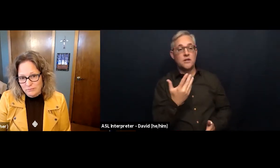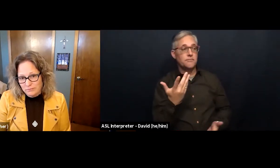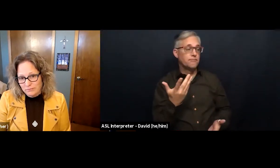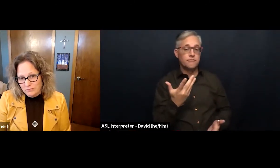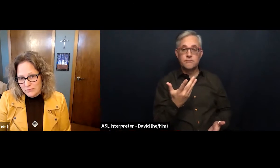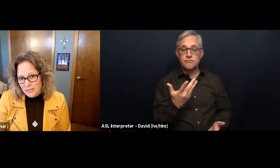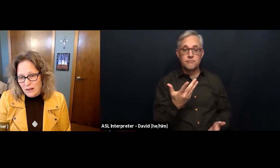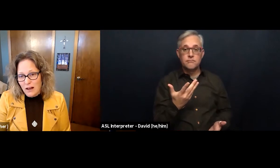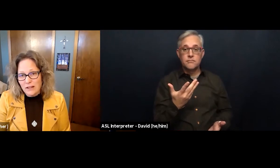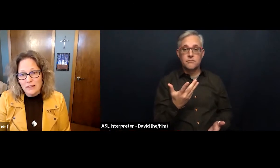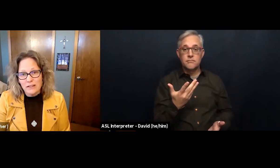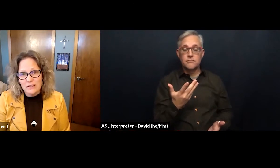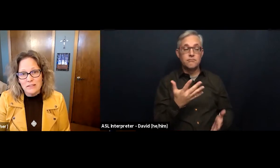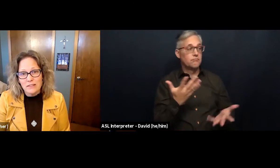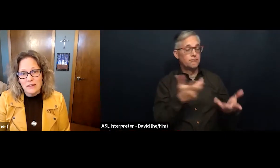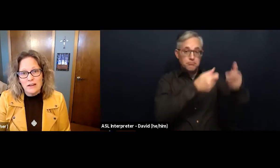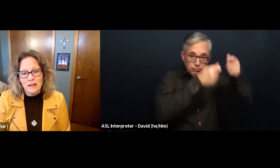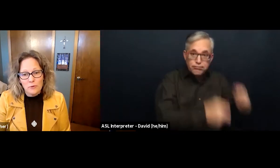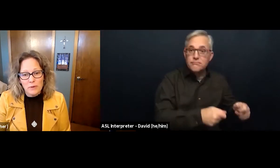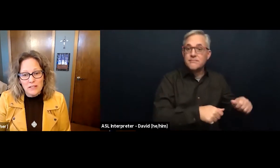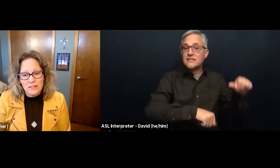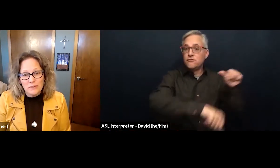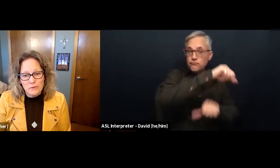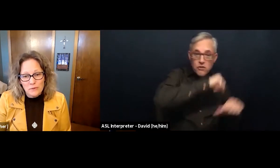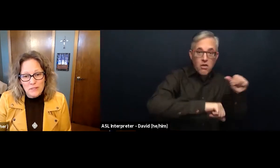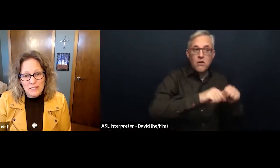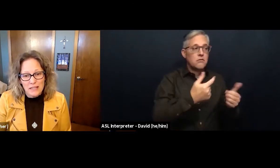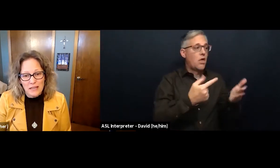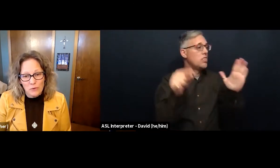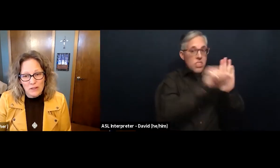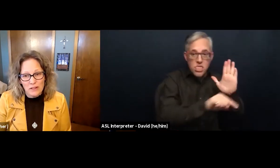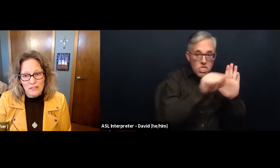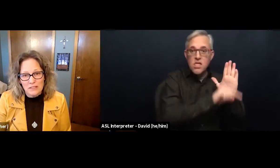God is committed to staying with us.